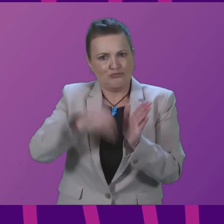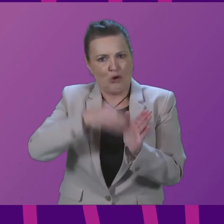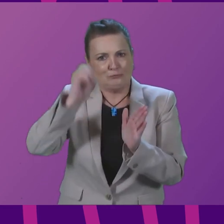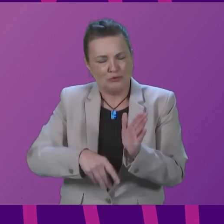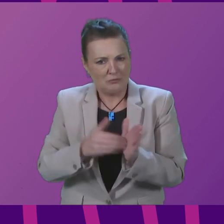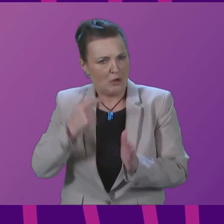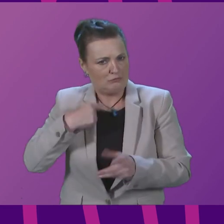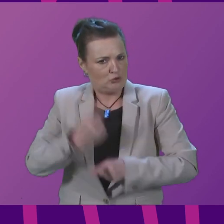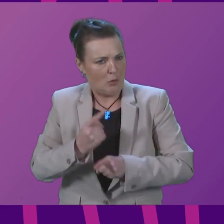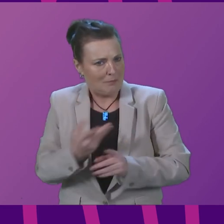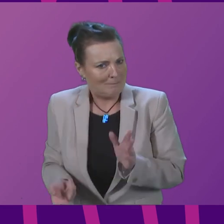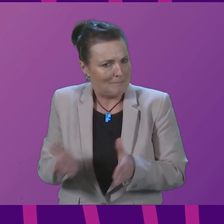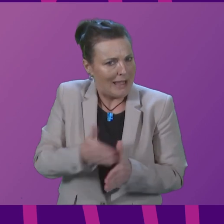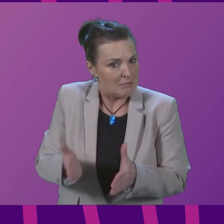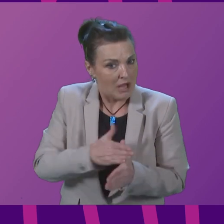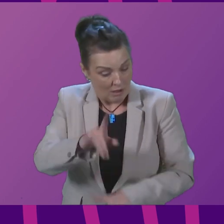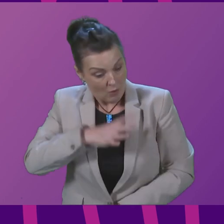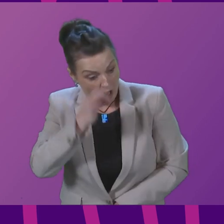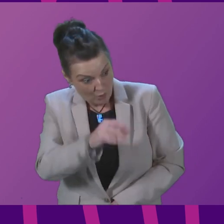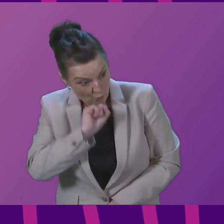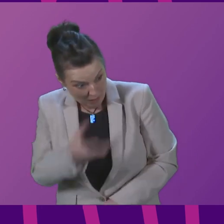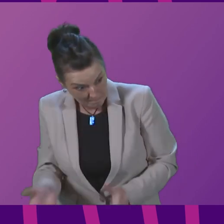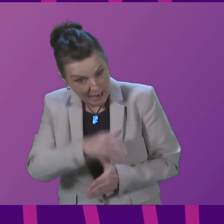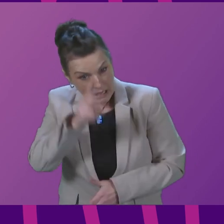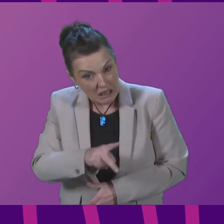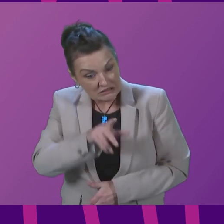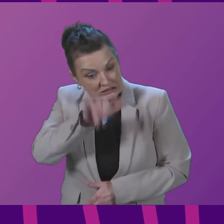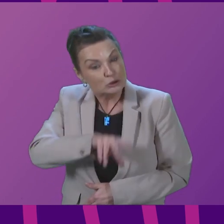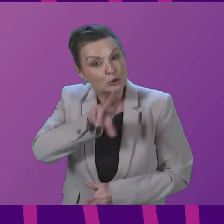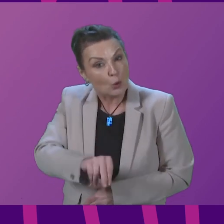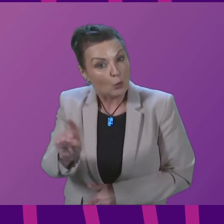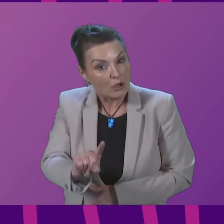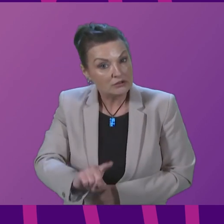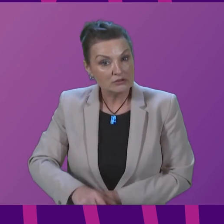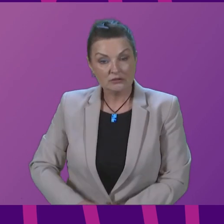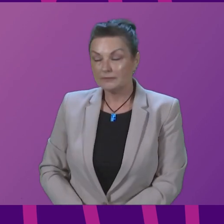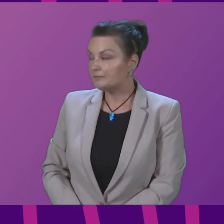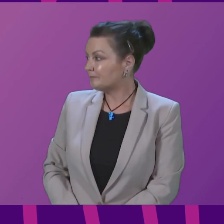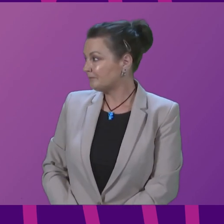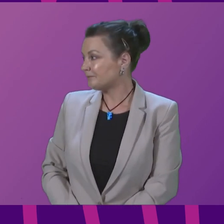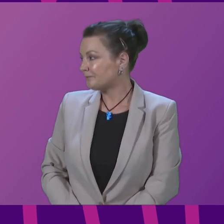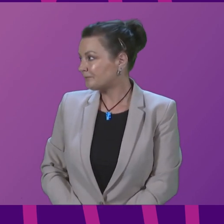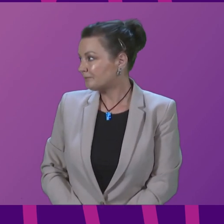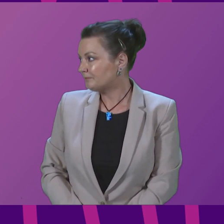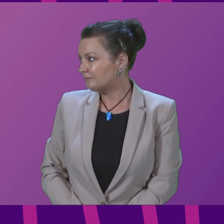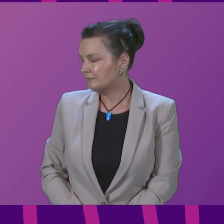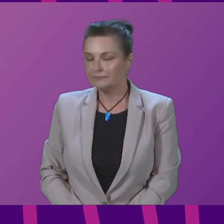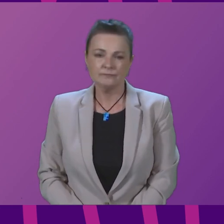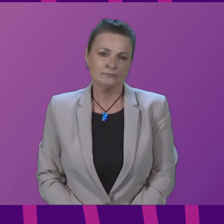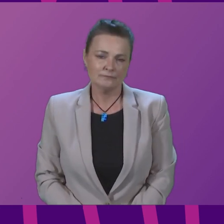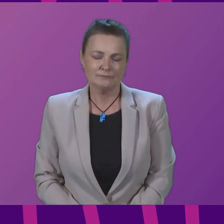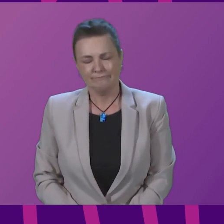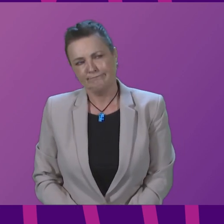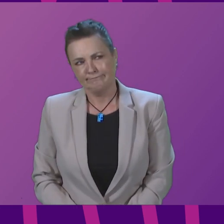categorical answer that you will not bring them back in again? First Minister... I think Douglas Ross